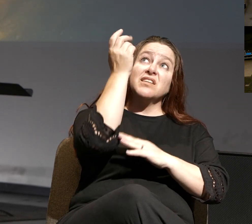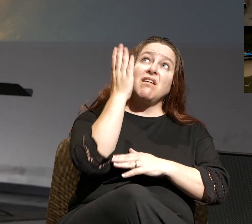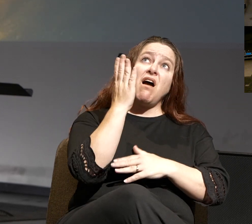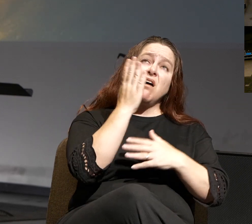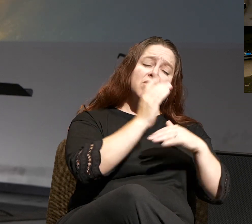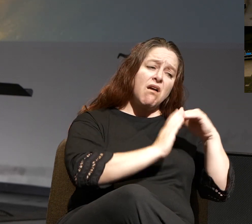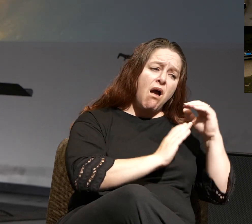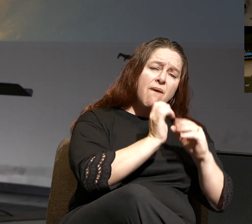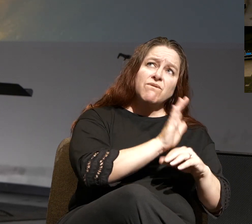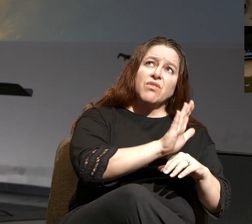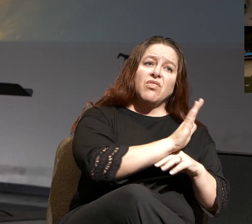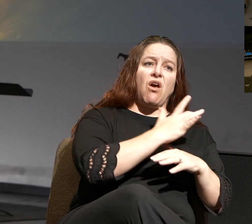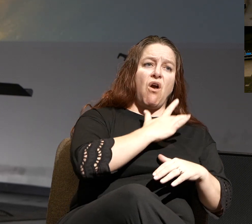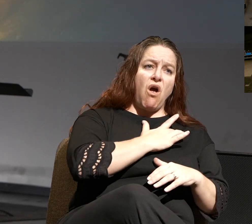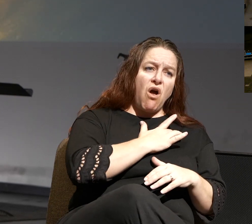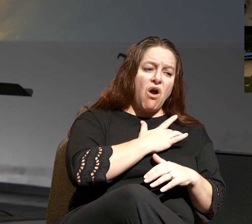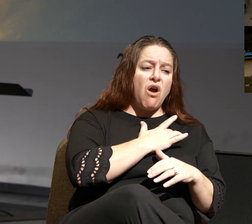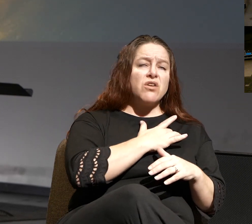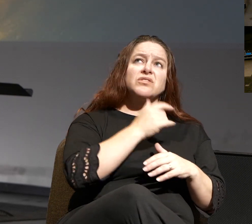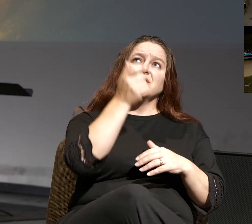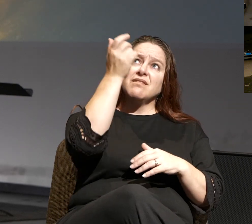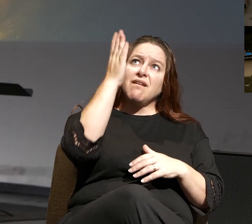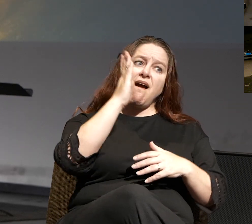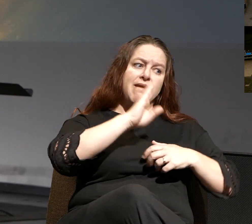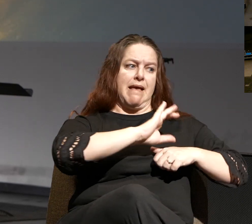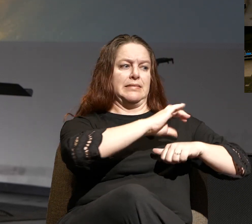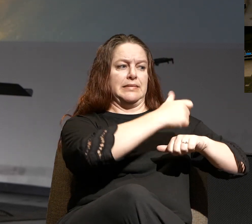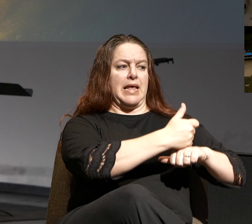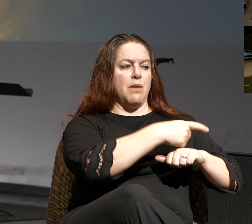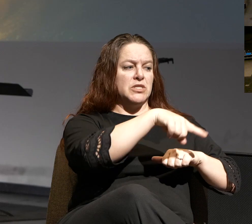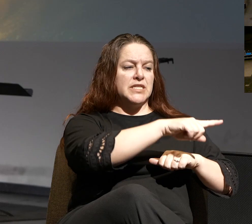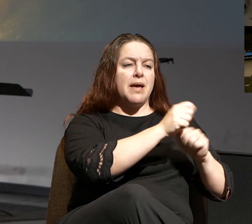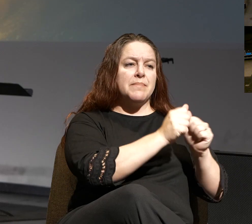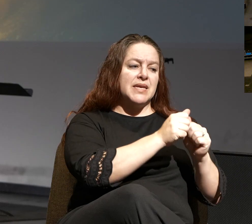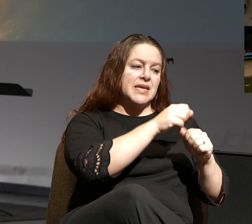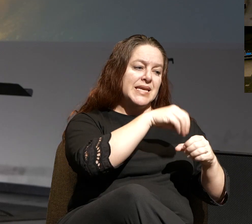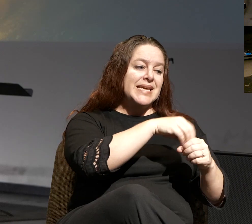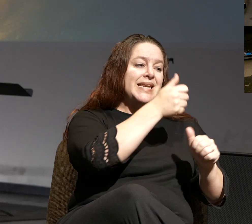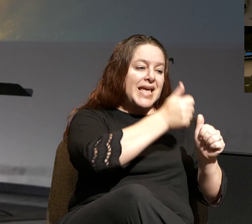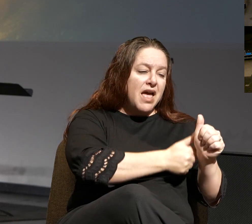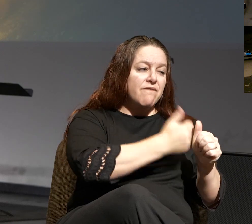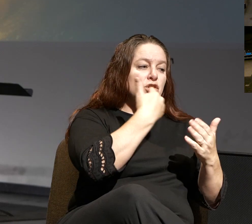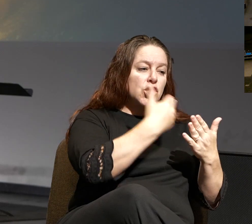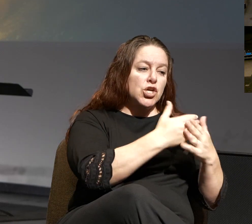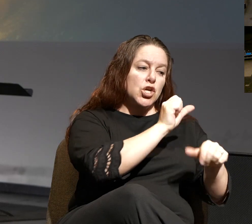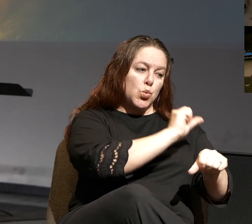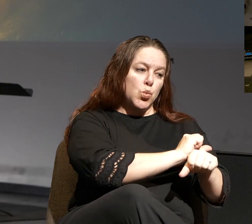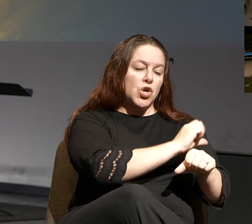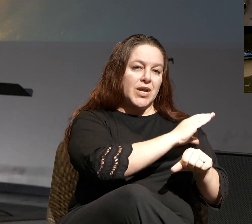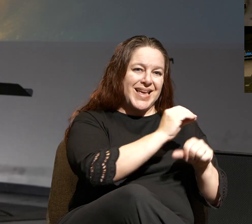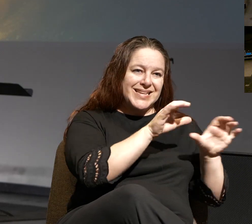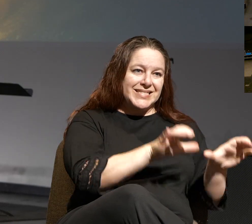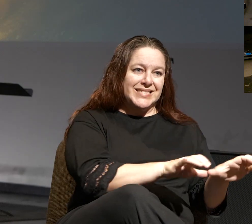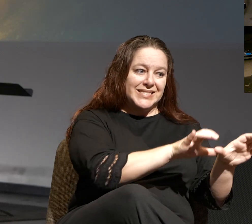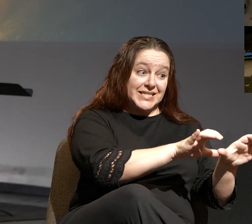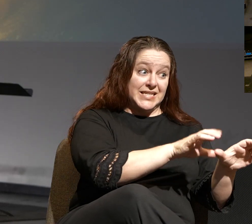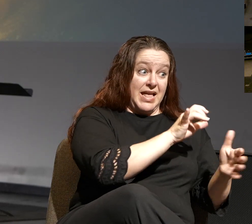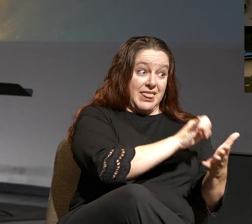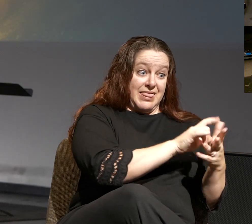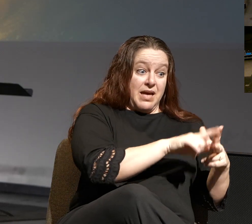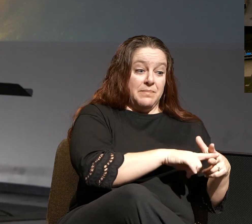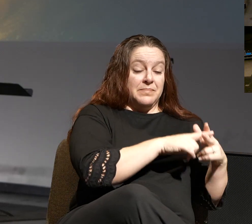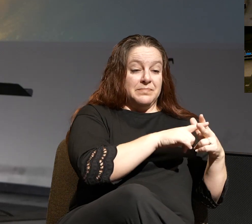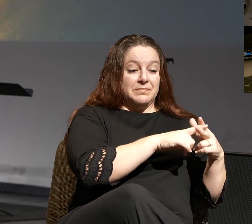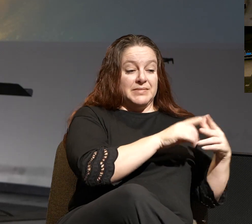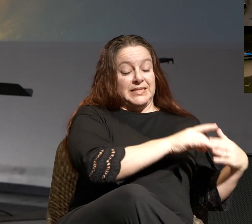their hearts, asking God to establish them in every good work and deed. So this sets up the beginning of this final